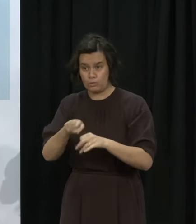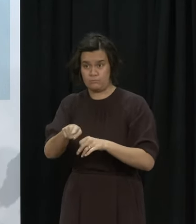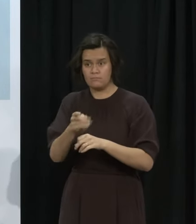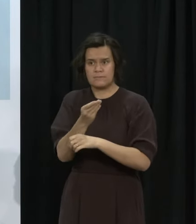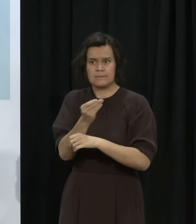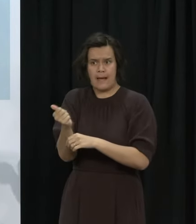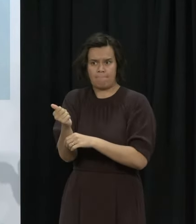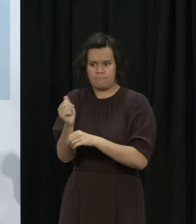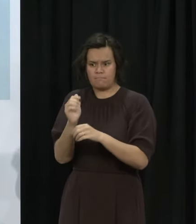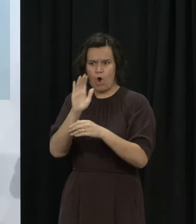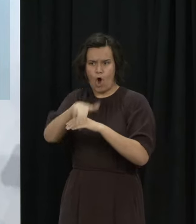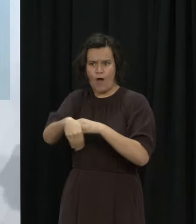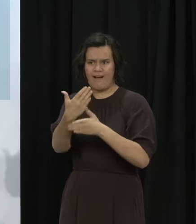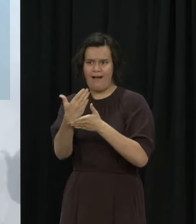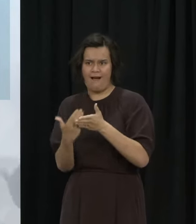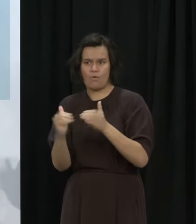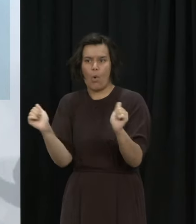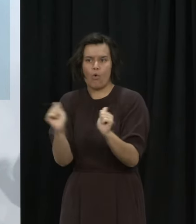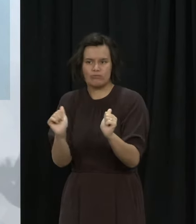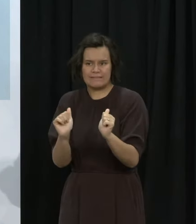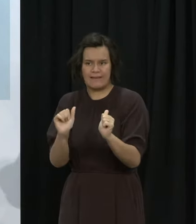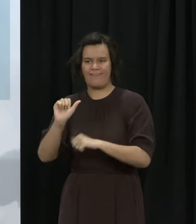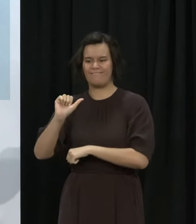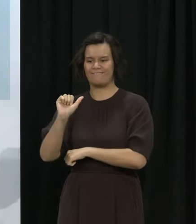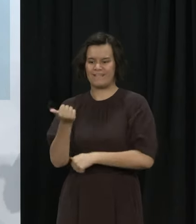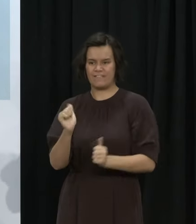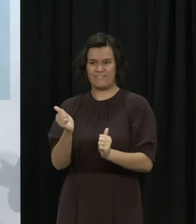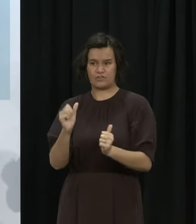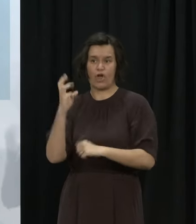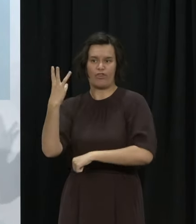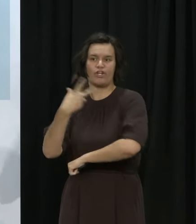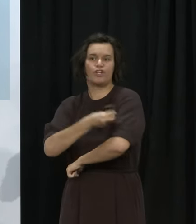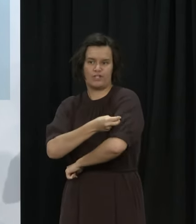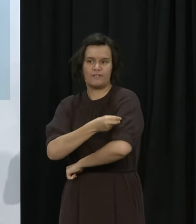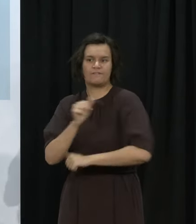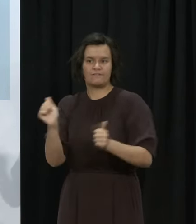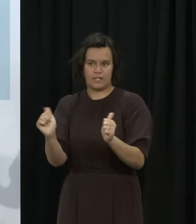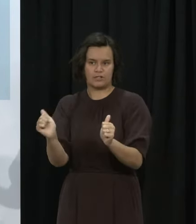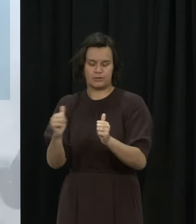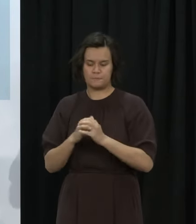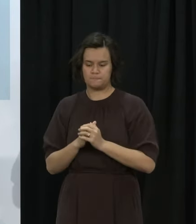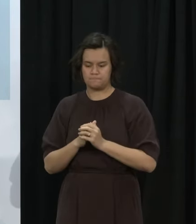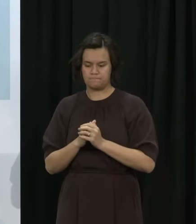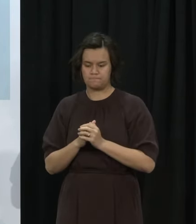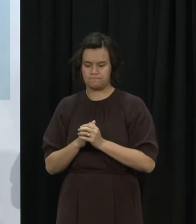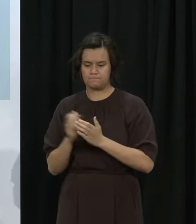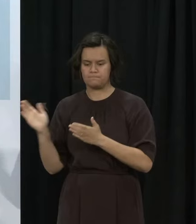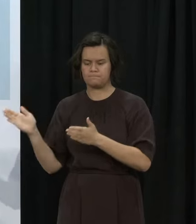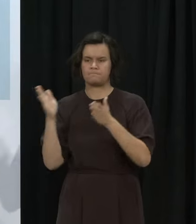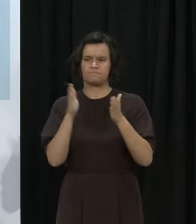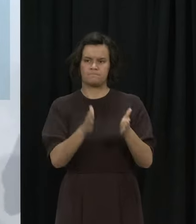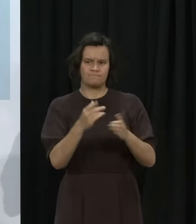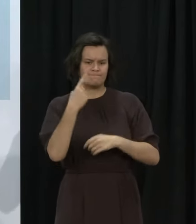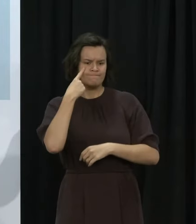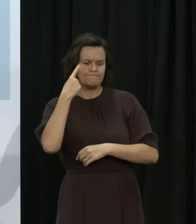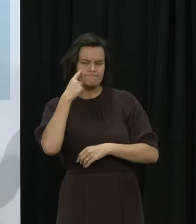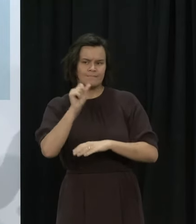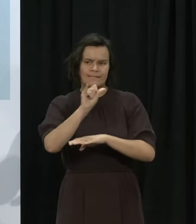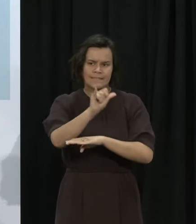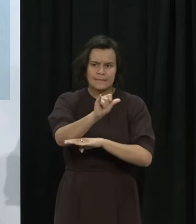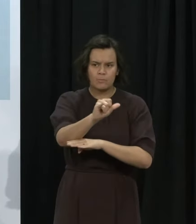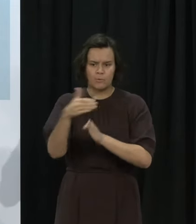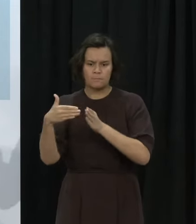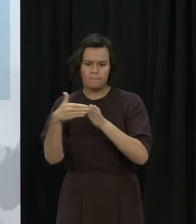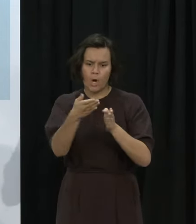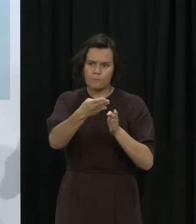as a result of the changing timetable. Secondly, we turn to the border. Since the start of the pandemic, we've worked